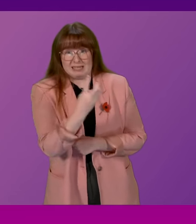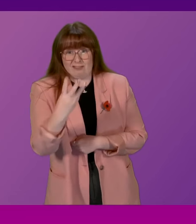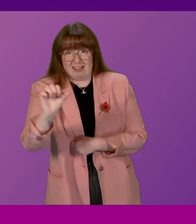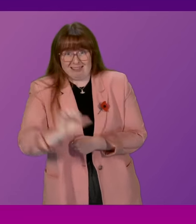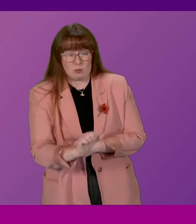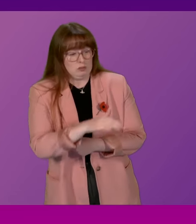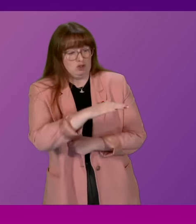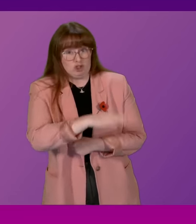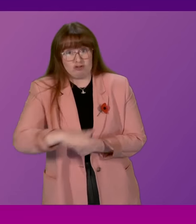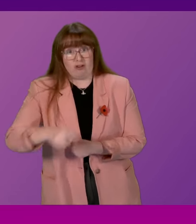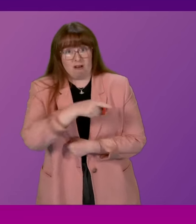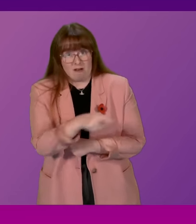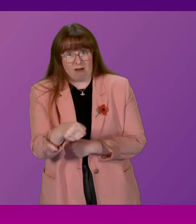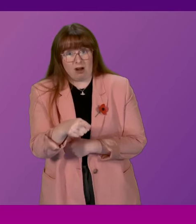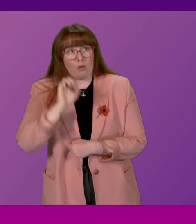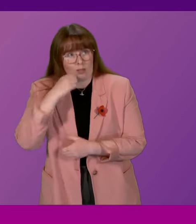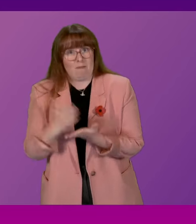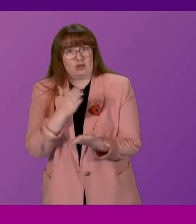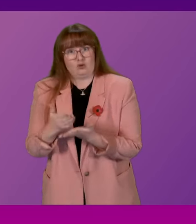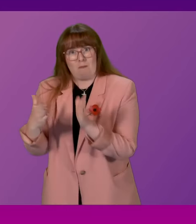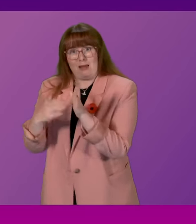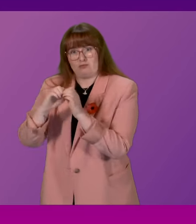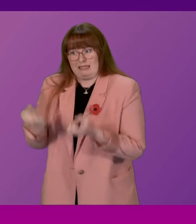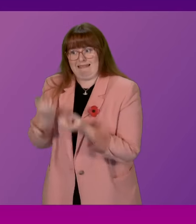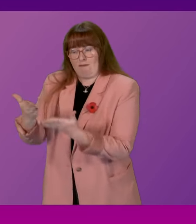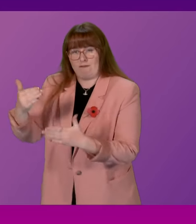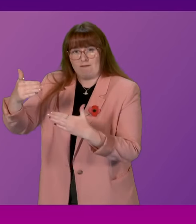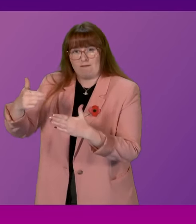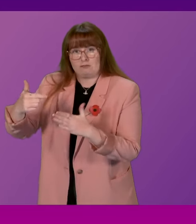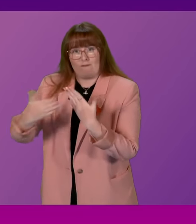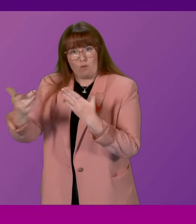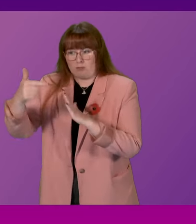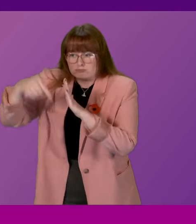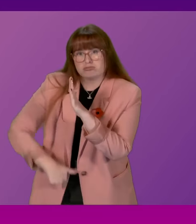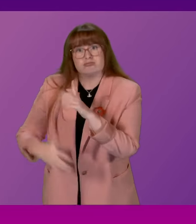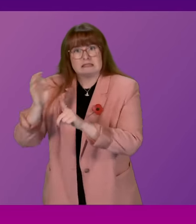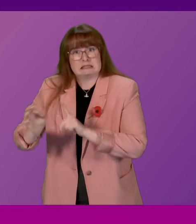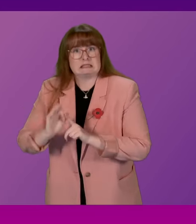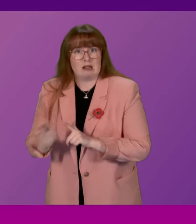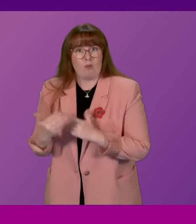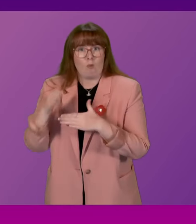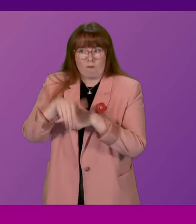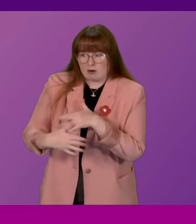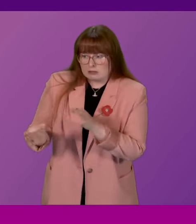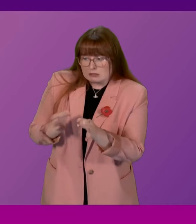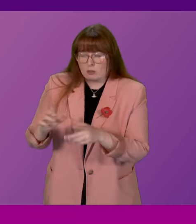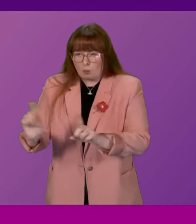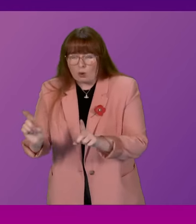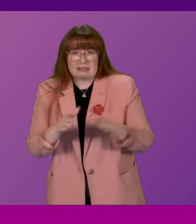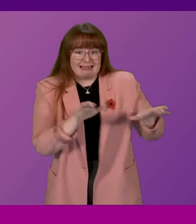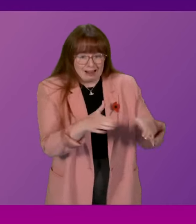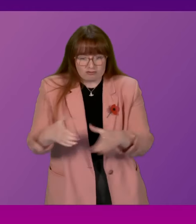children, I will ensure that Myles Briggs has given more information around that stratification, that categorisation.